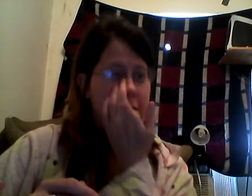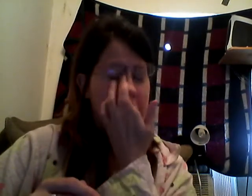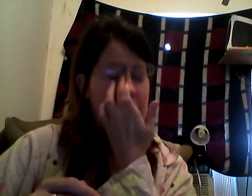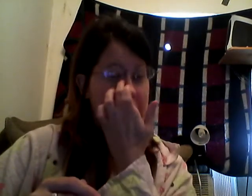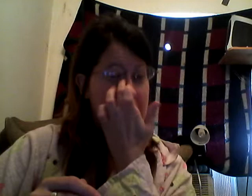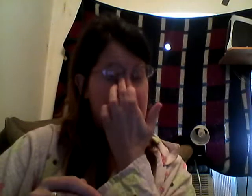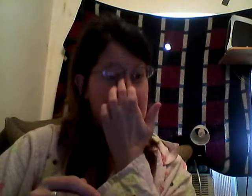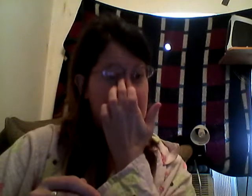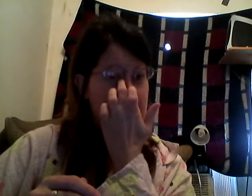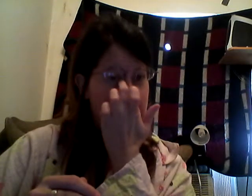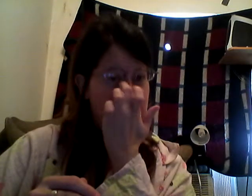Let's see, so, uh,